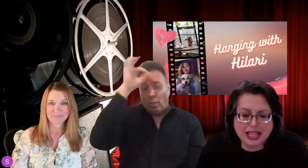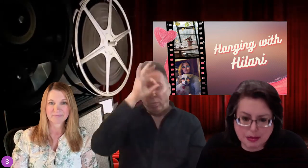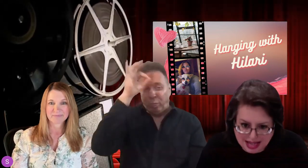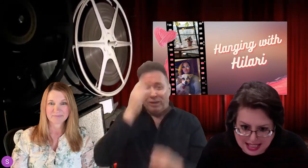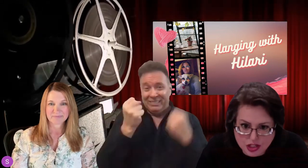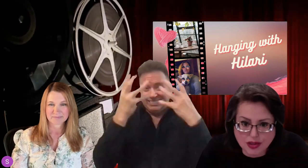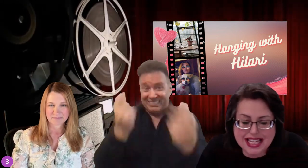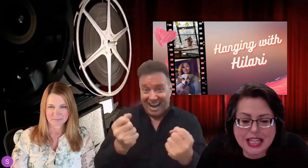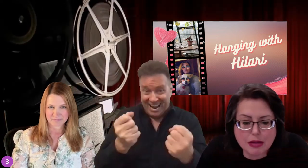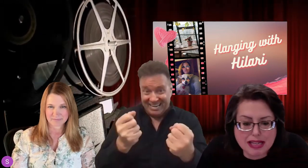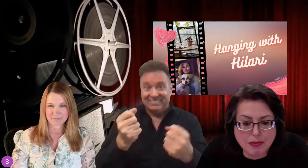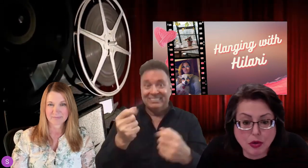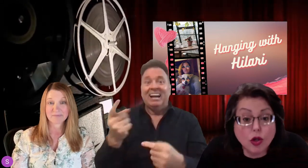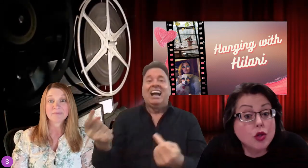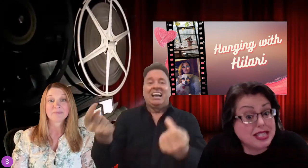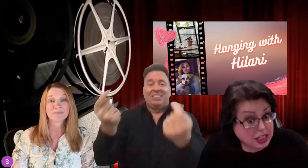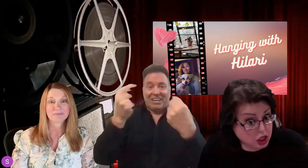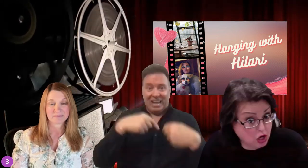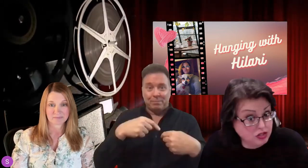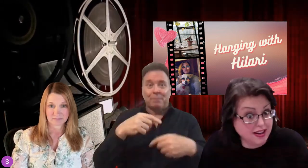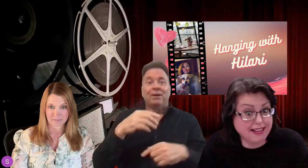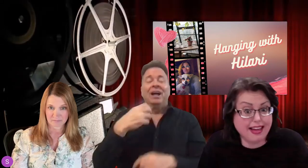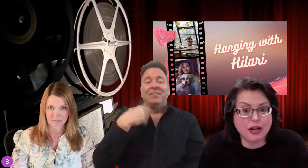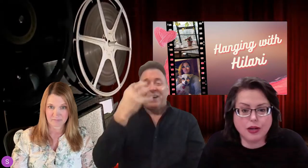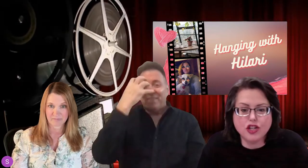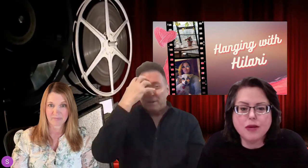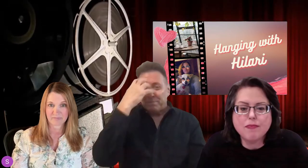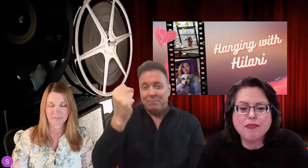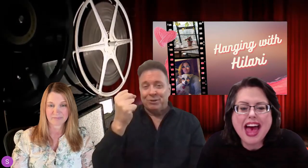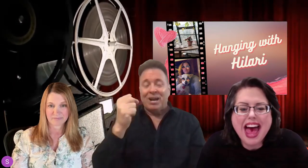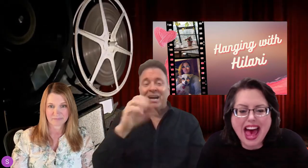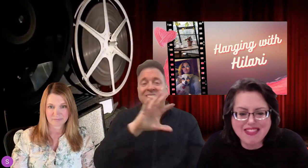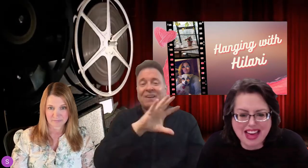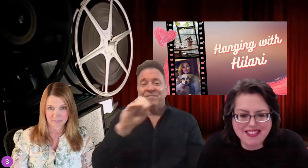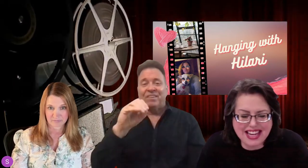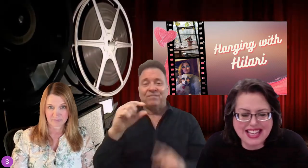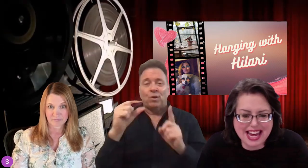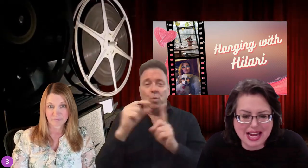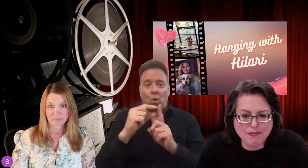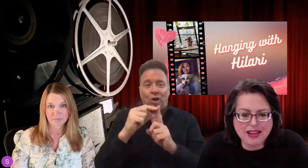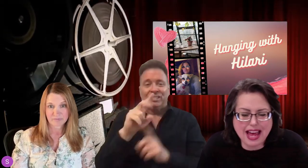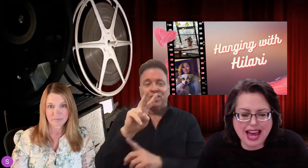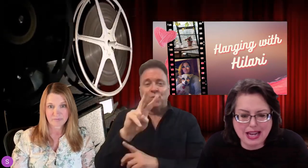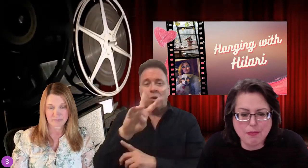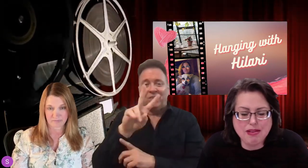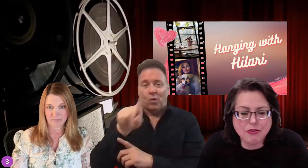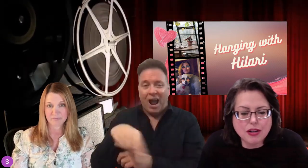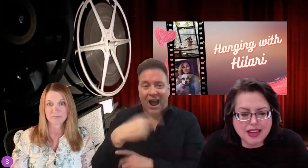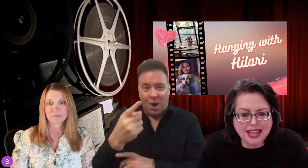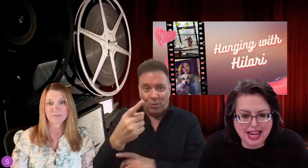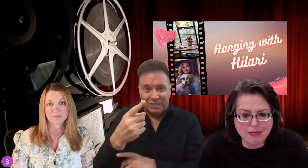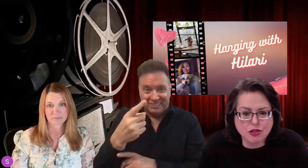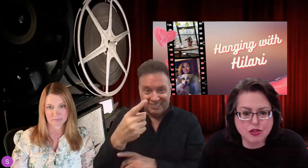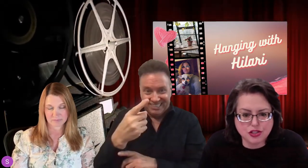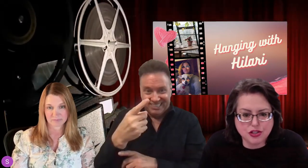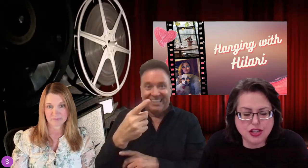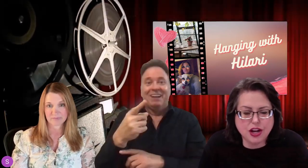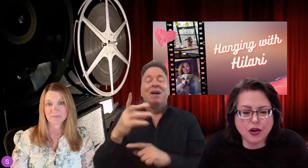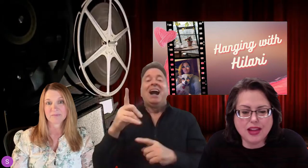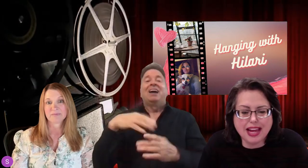had to pick and screen the hearing people who didn't know sign language. And, then they came, and before they came to the studio, they